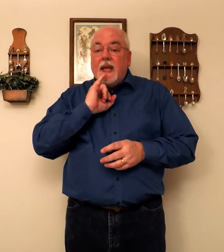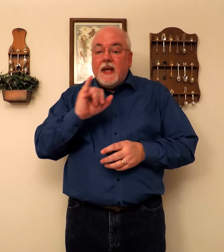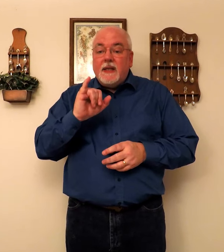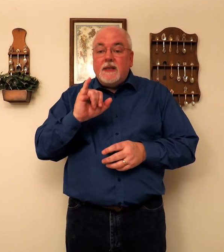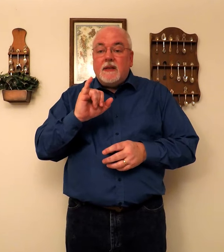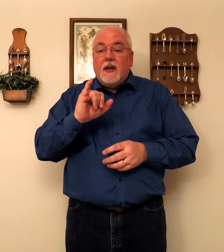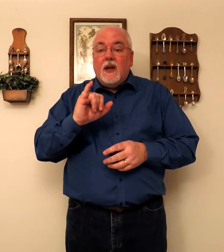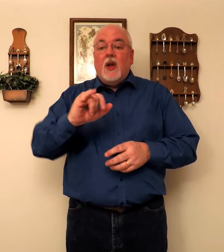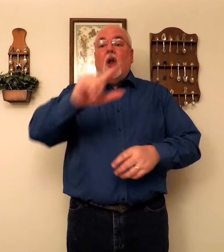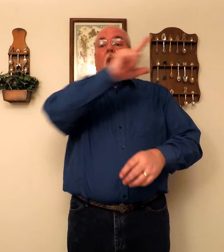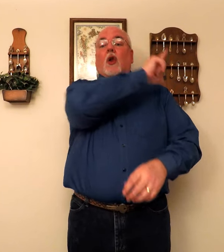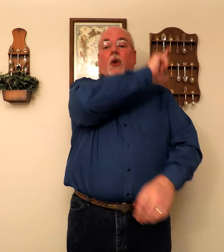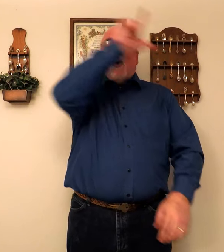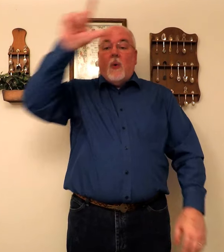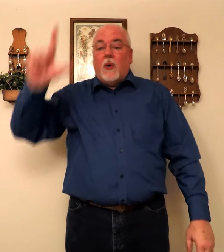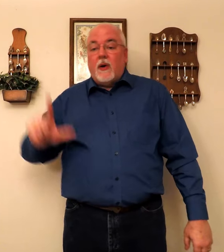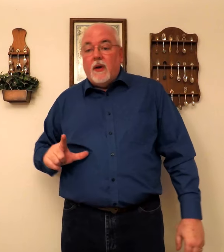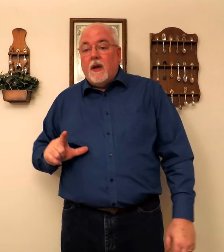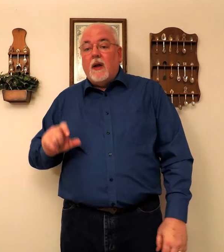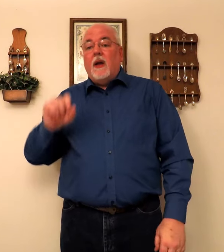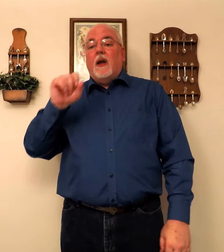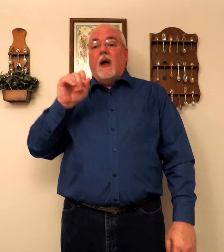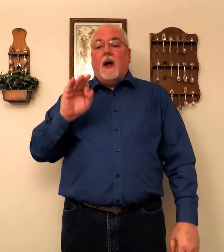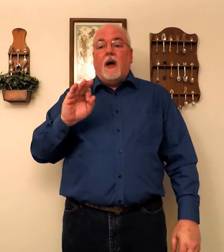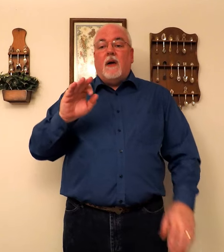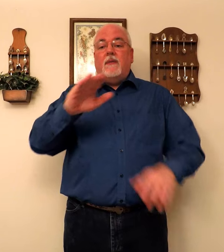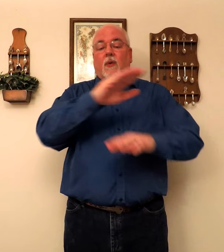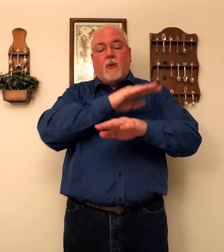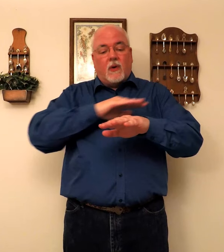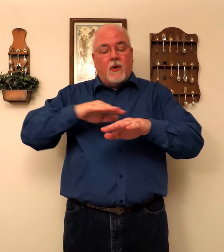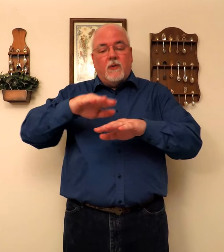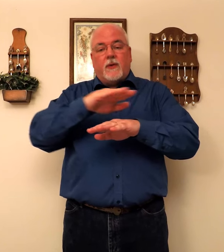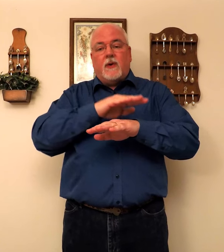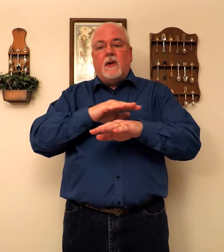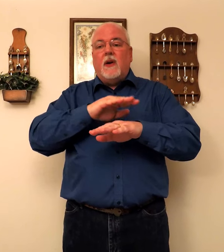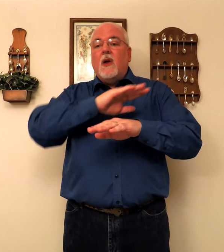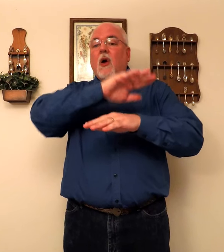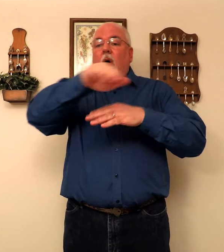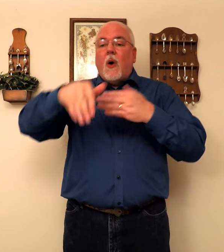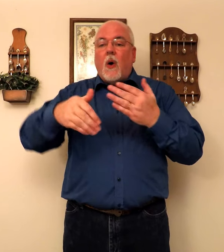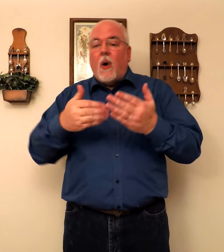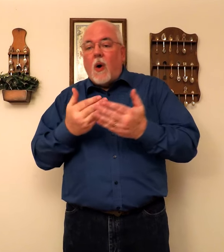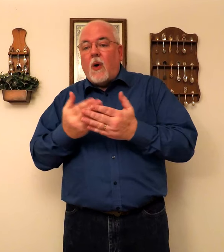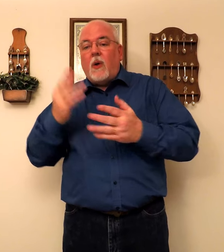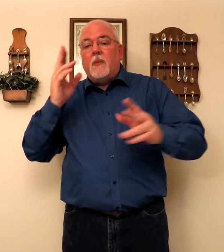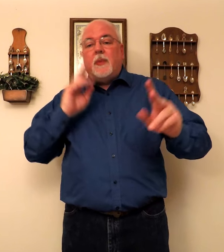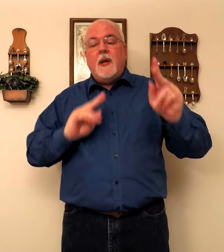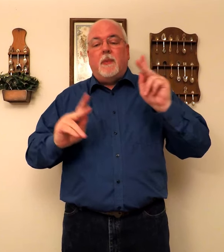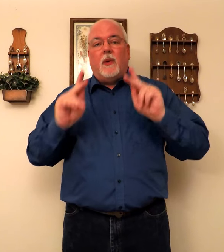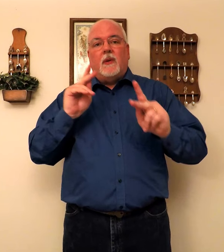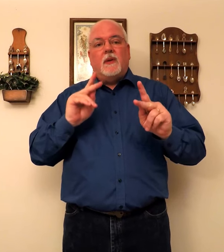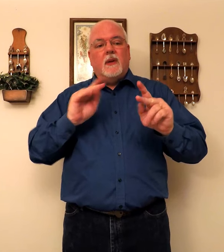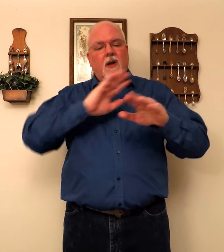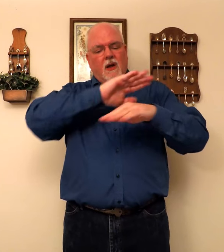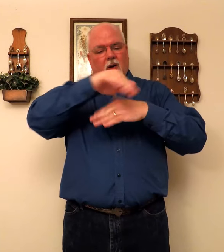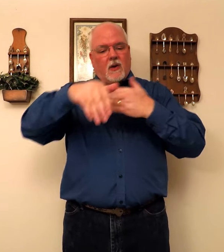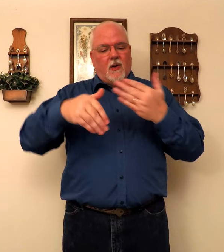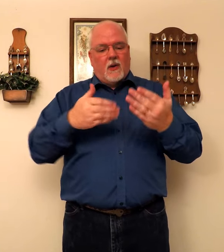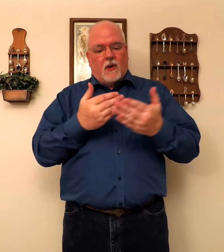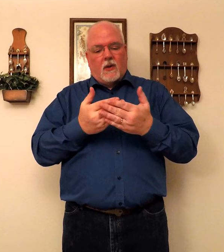Is. Lord. Of. Or over. All. People. People. All.